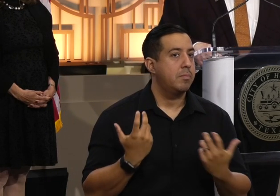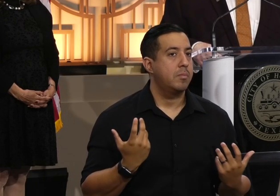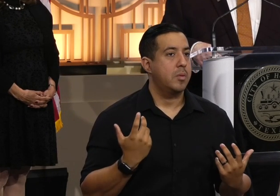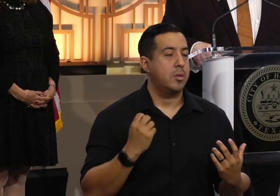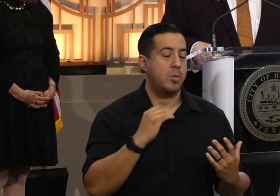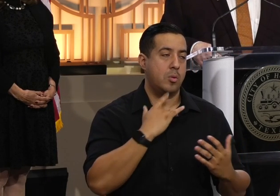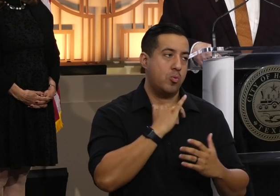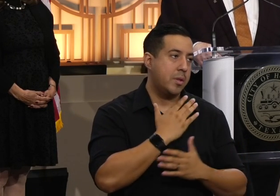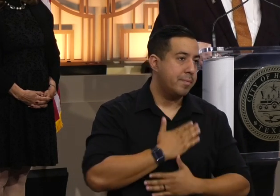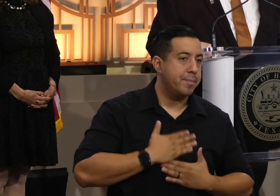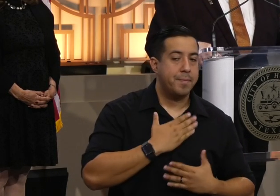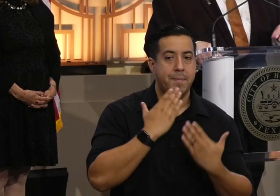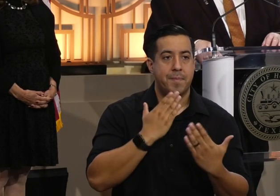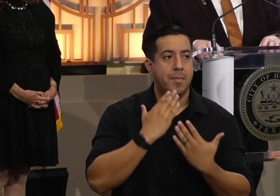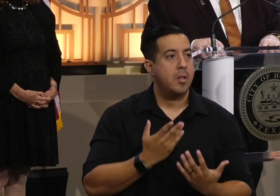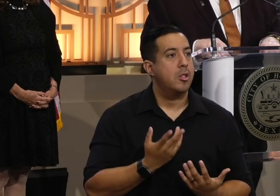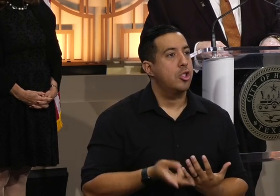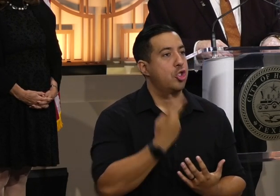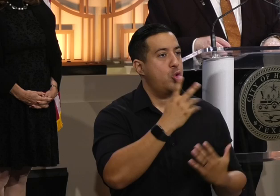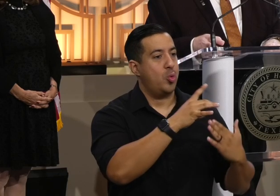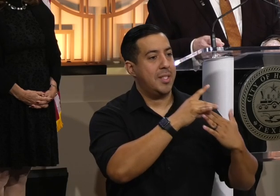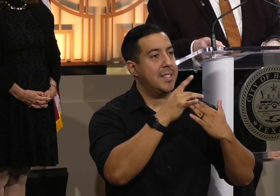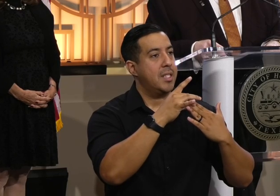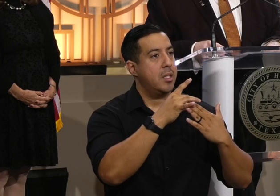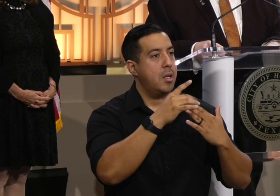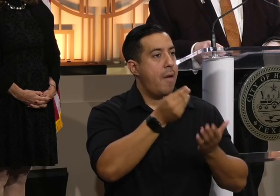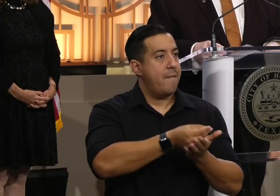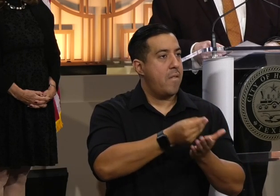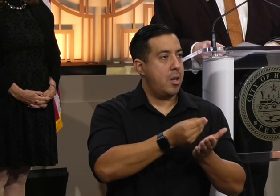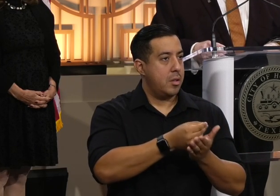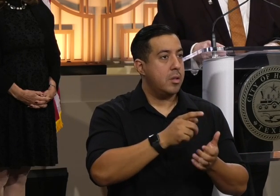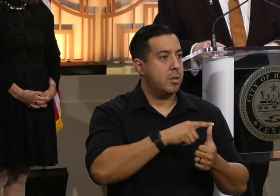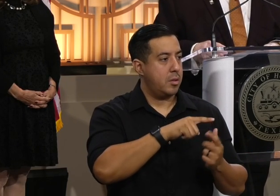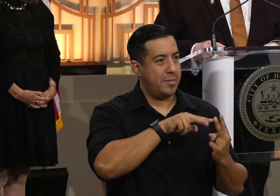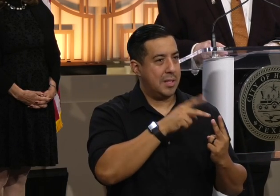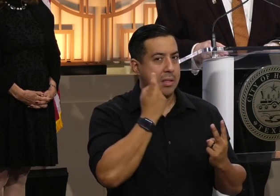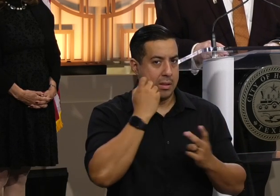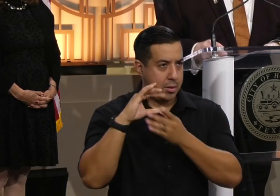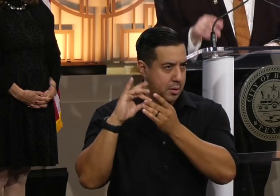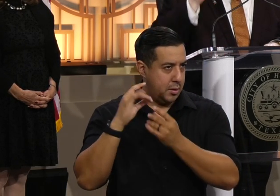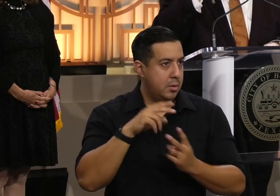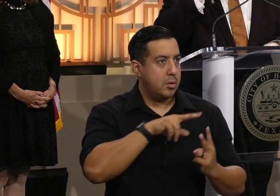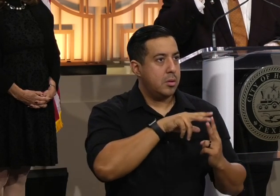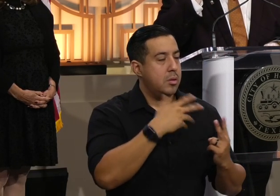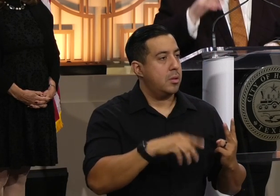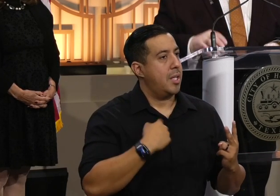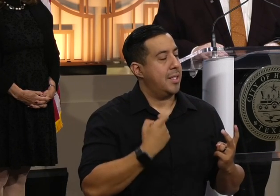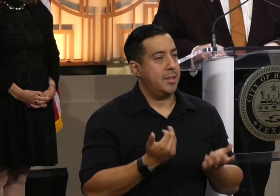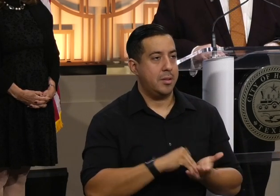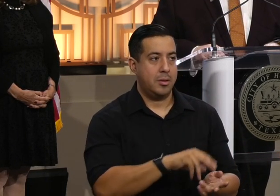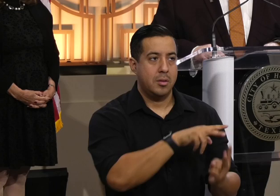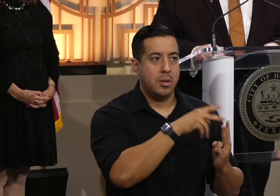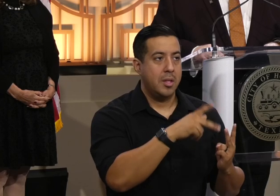appreciation that I thank two leading funders of our effort. They've been mentioned before, but it bears repeating.